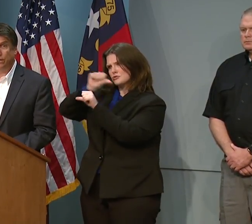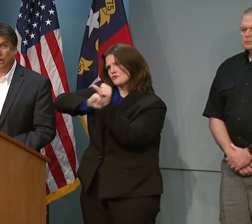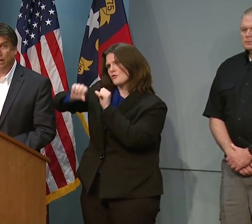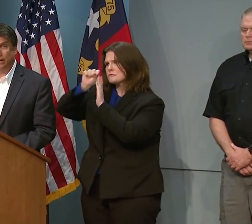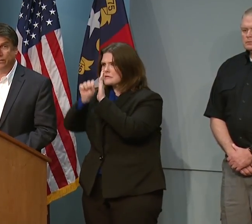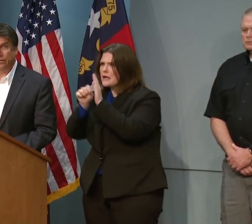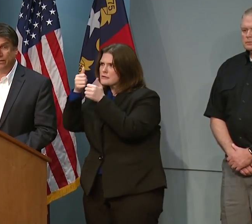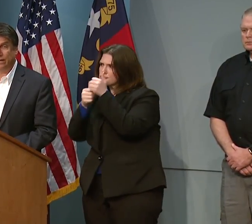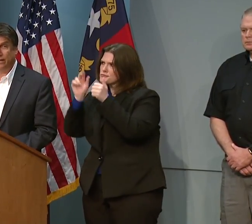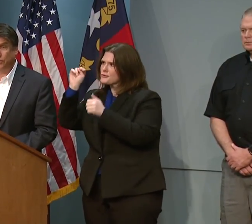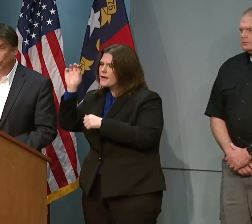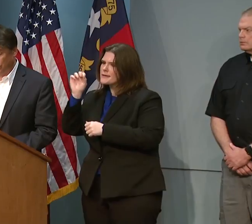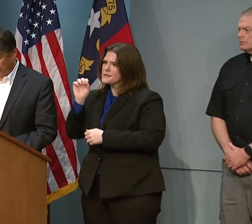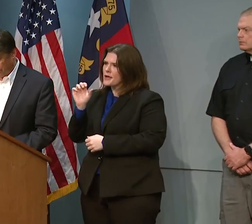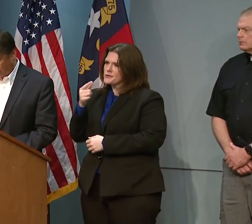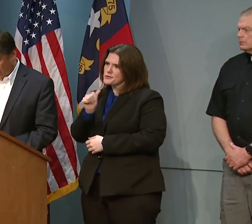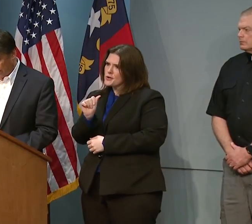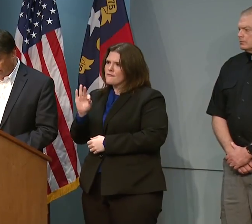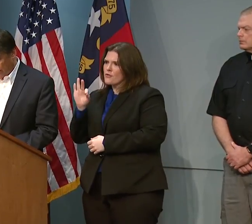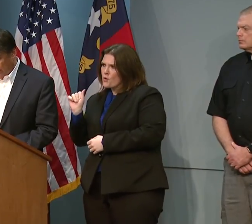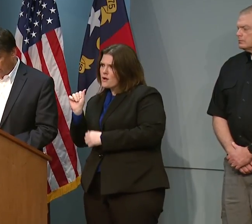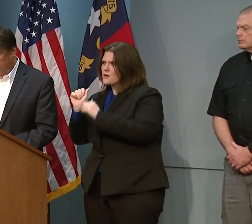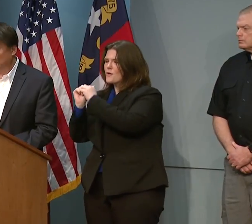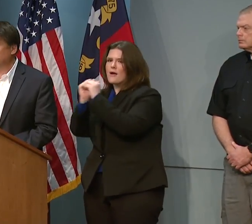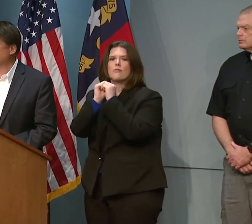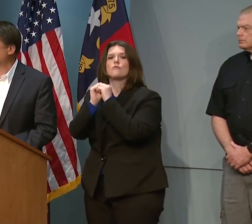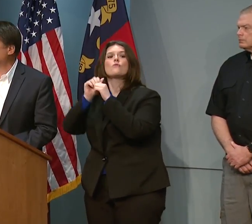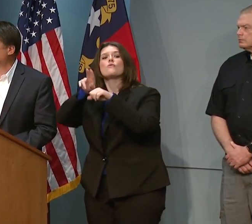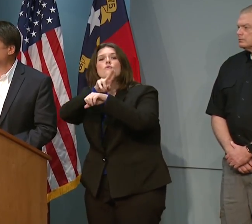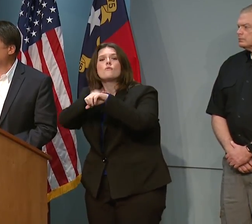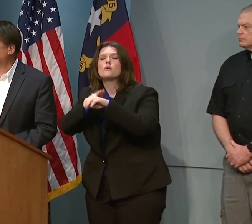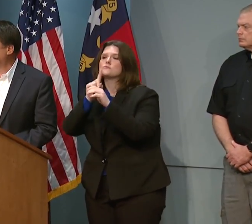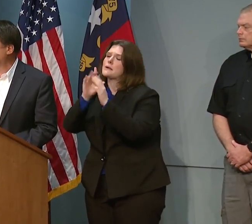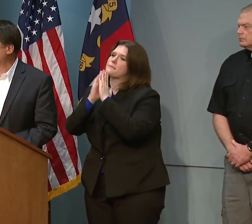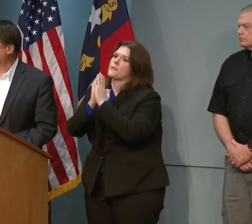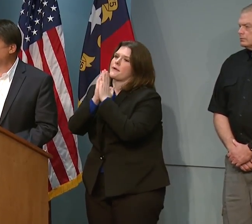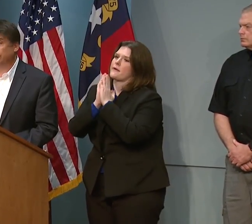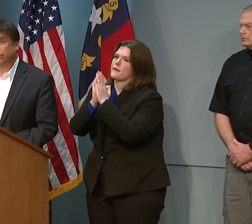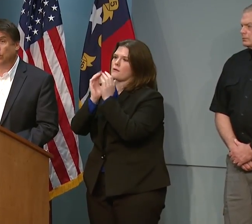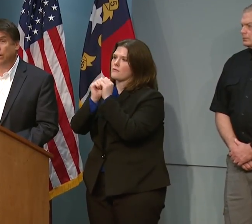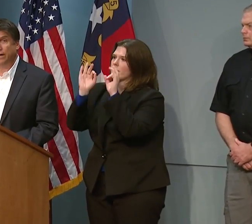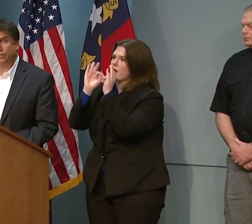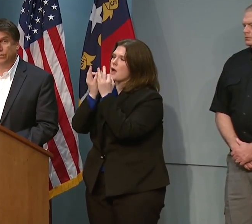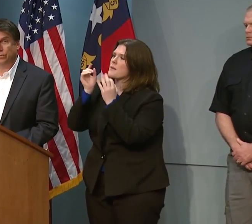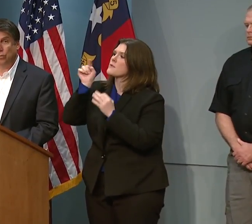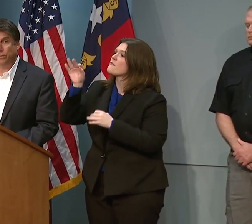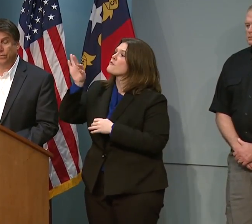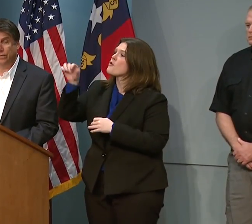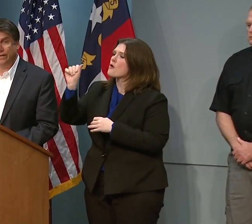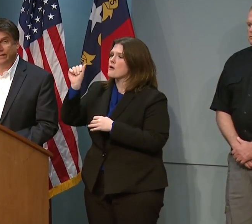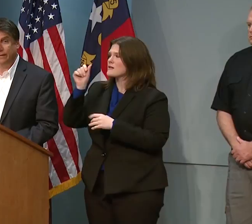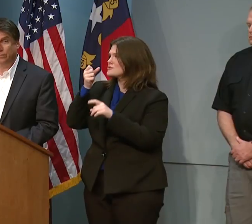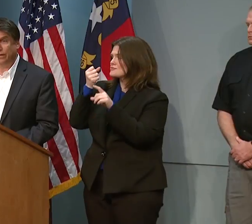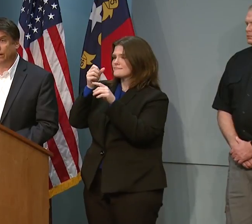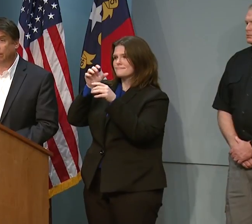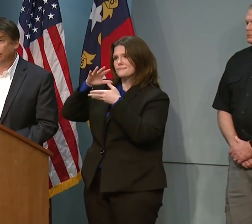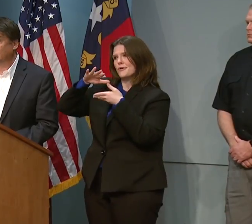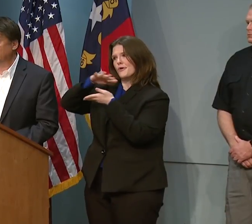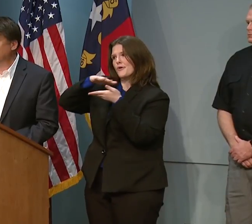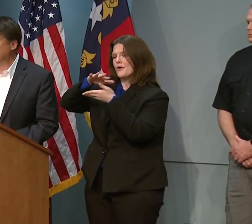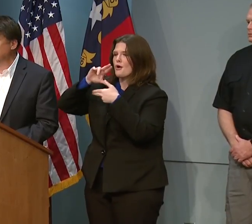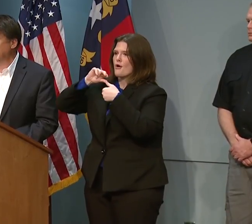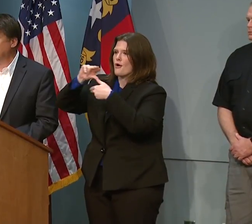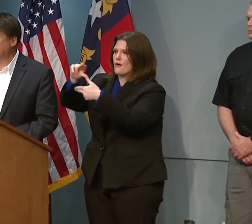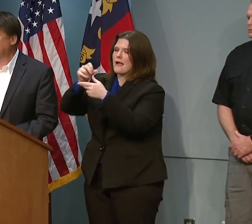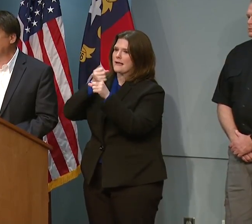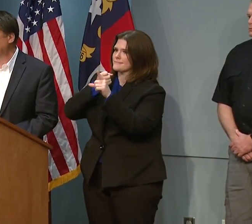between North Carolina, South Carolina, Georgia, and Florida. Of course, our prayers are right now with the people of Florida as the storm is hitting them center right